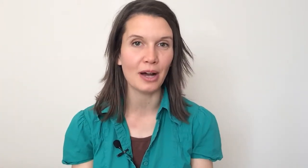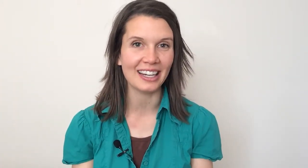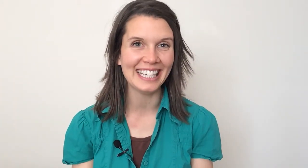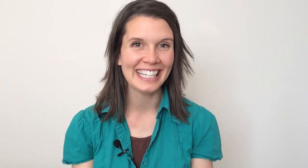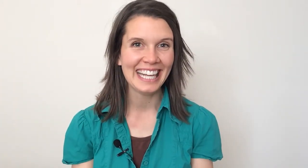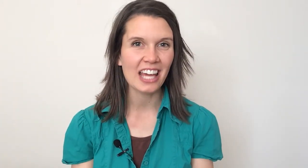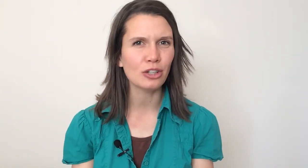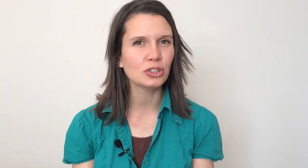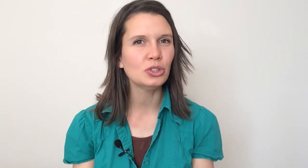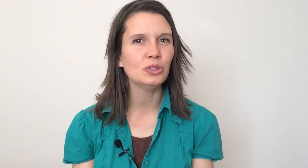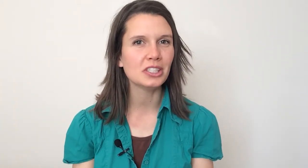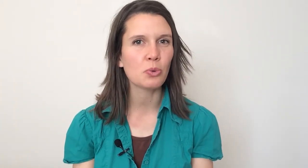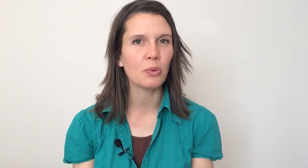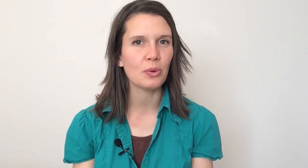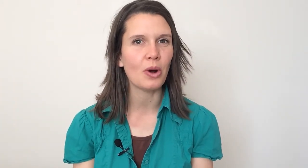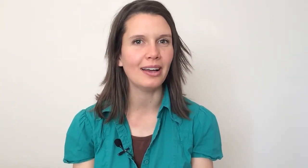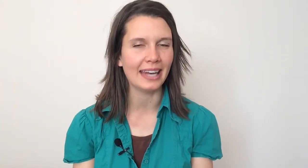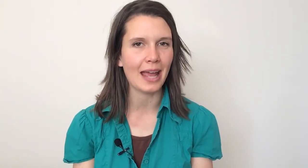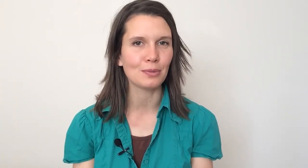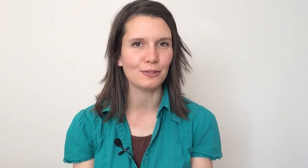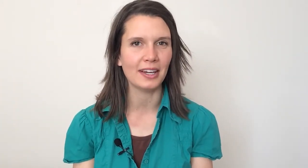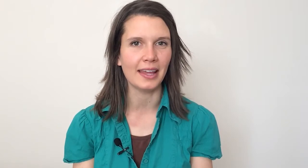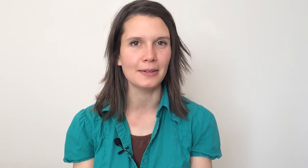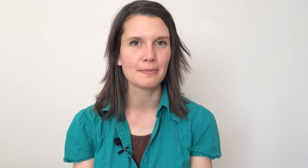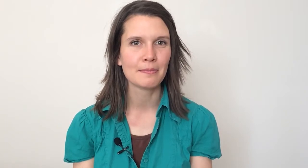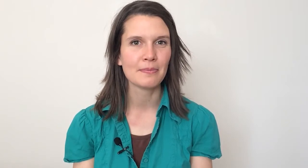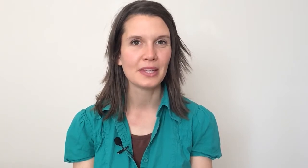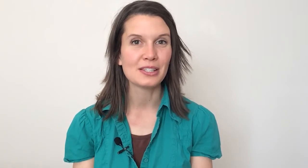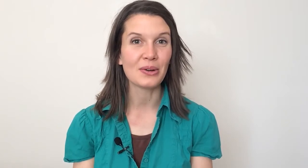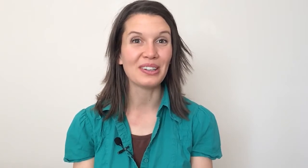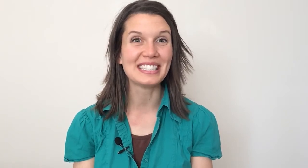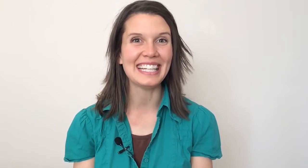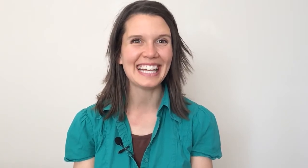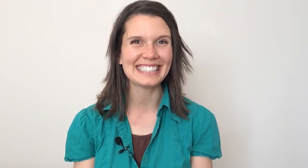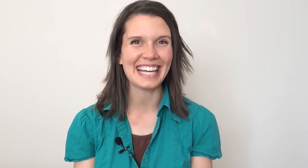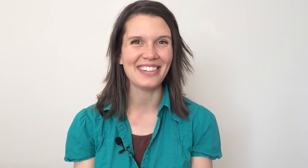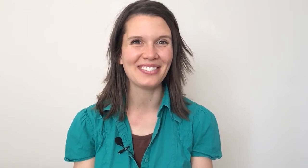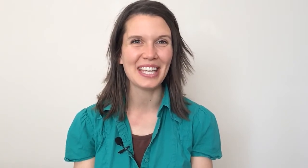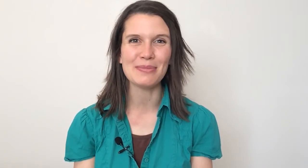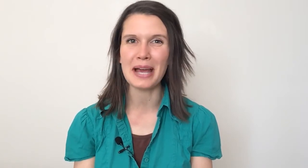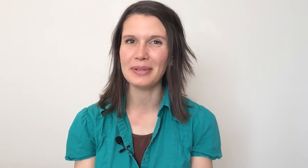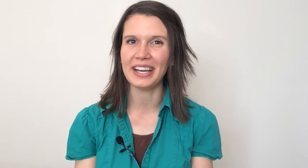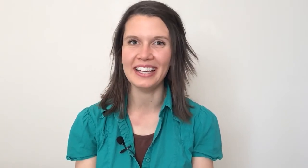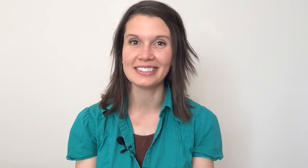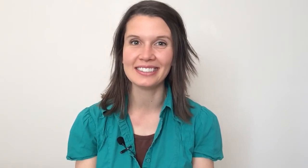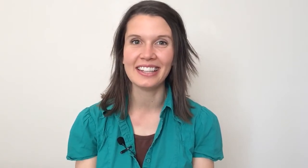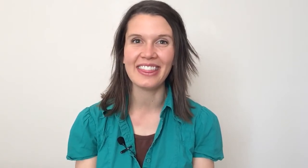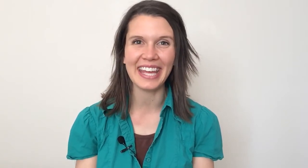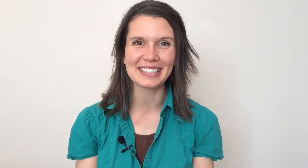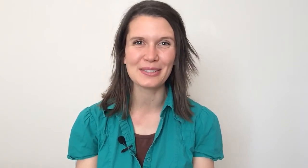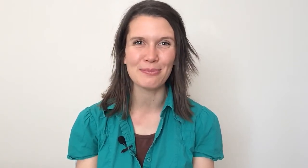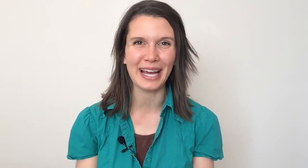body and also tune into what we want and amplify that. So I'll see you next time. Keep tapping, guys. Thanks. Bye.